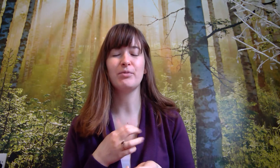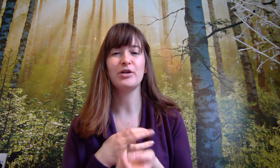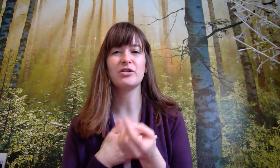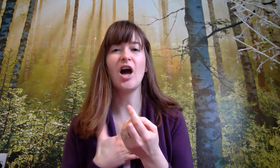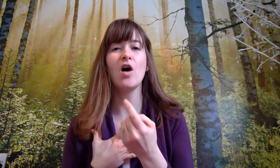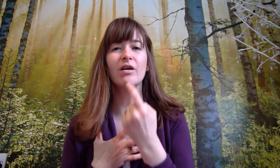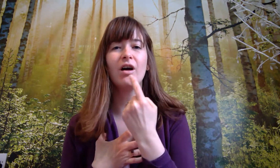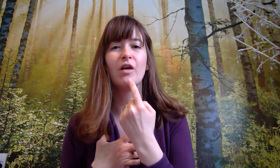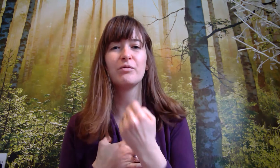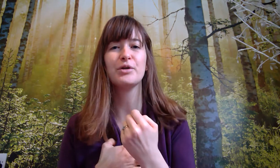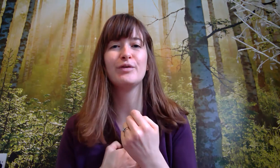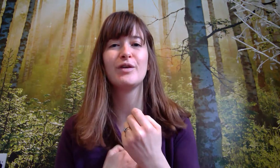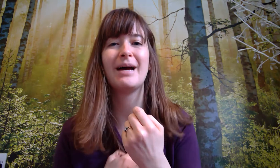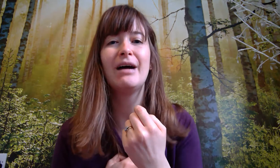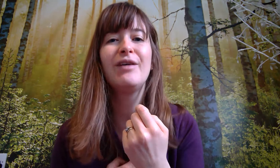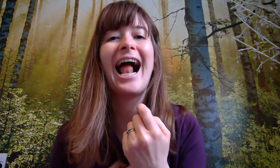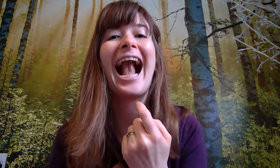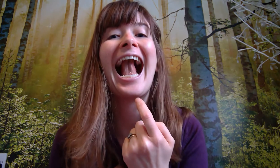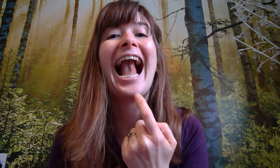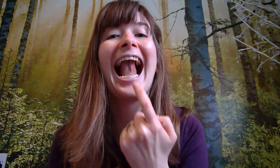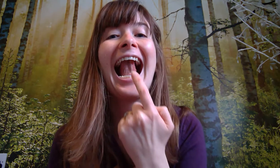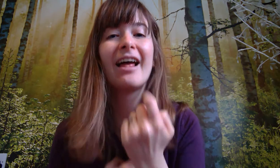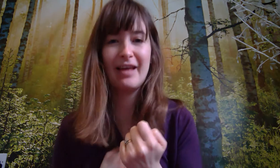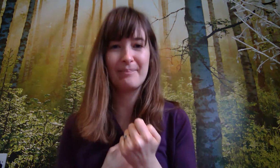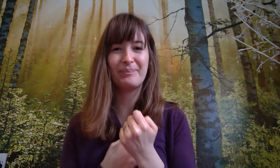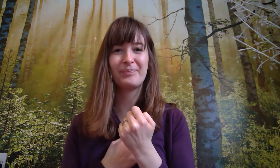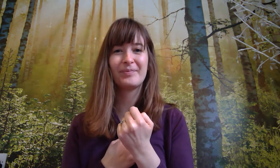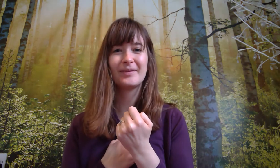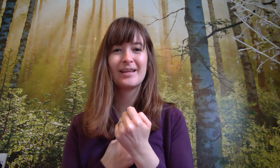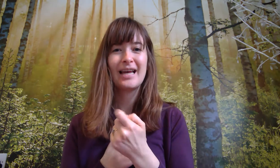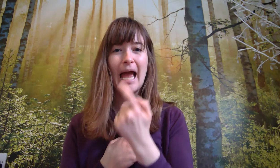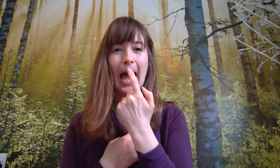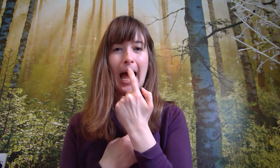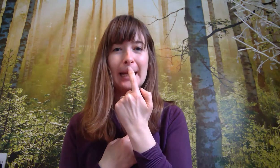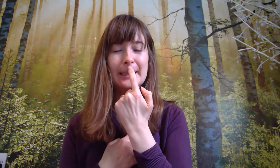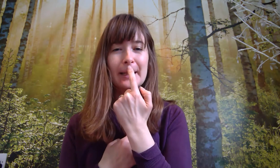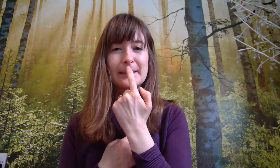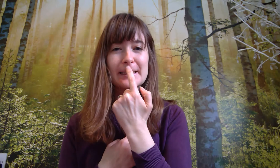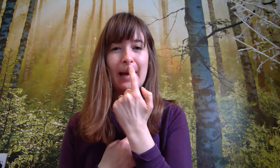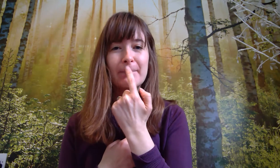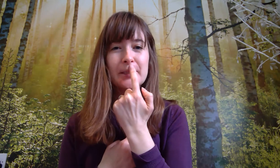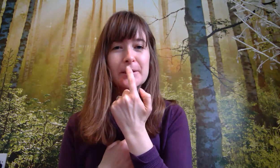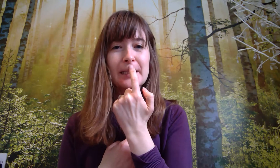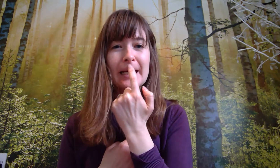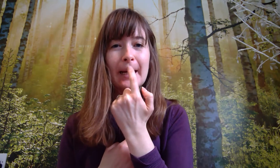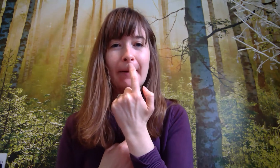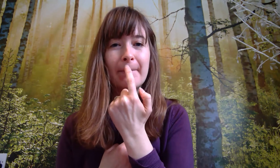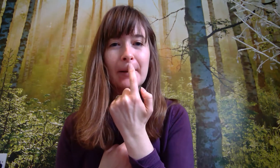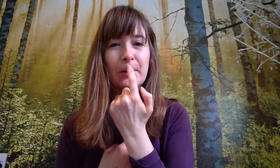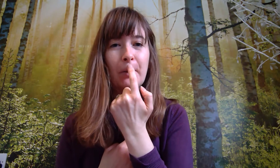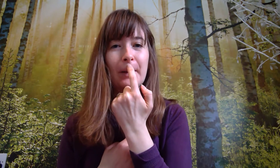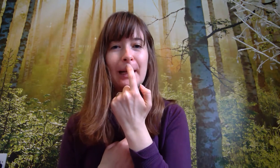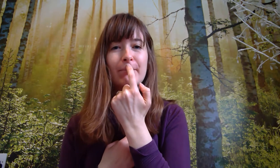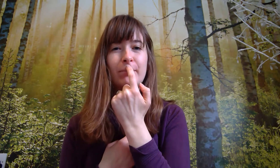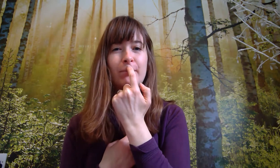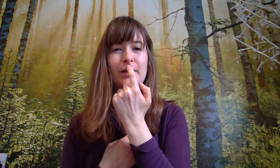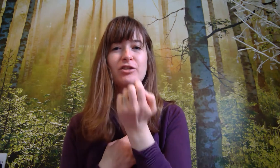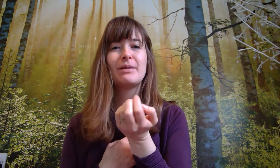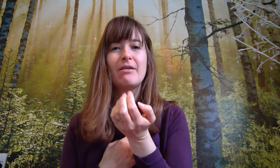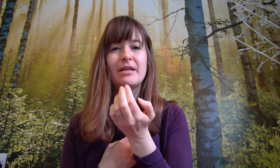put your tongue on the roof of your mouth yeah like that and you're going to tap just here on your upper lip and just below your